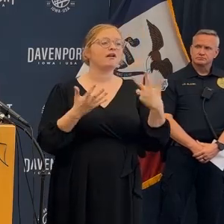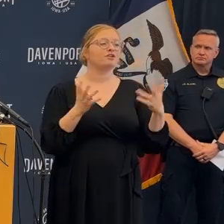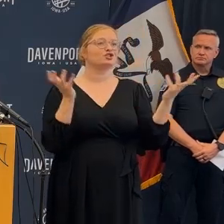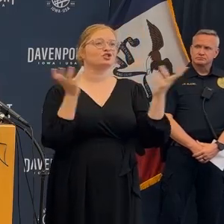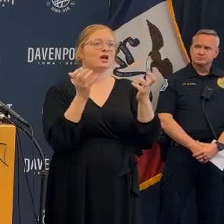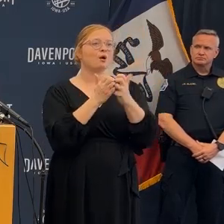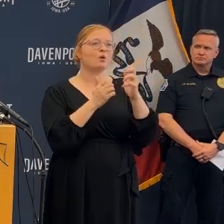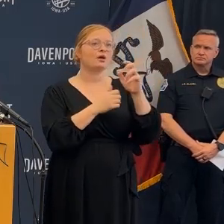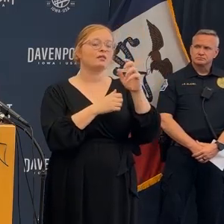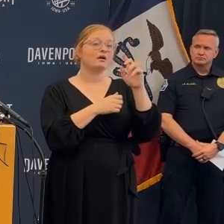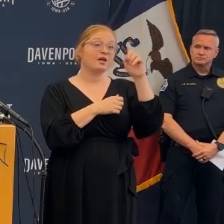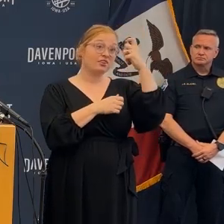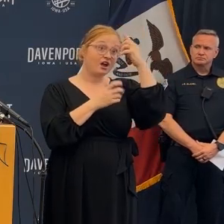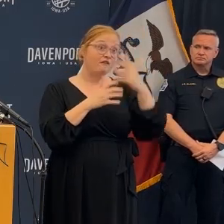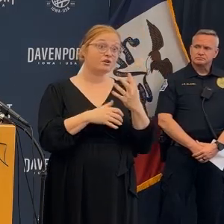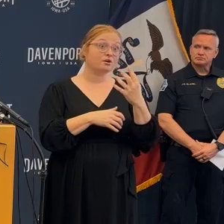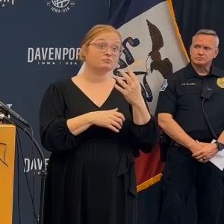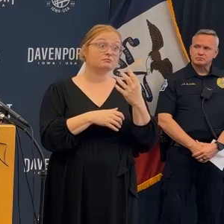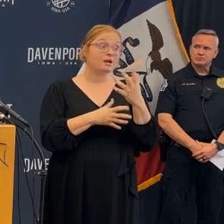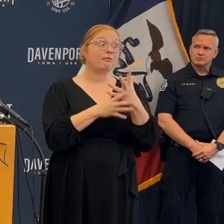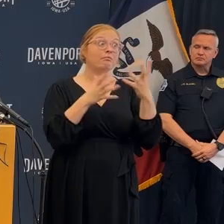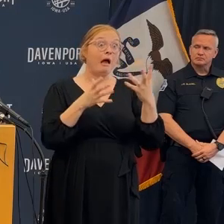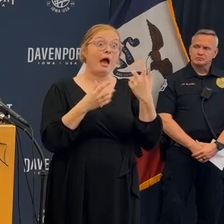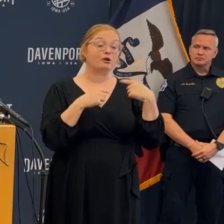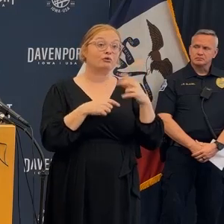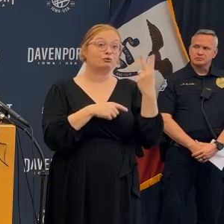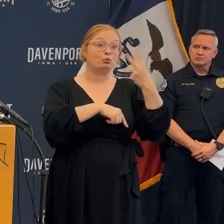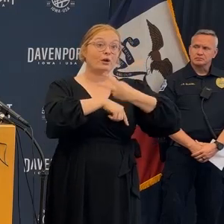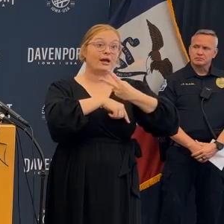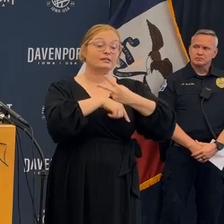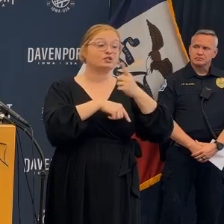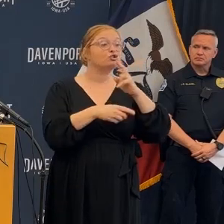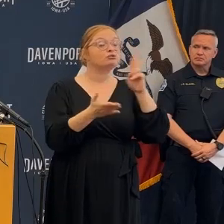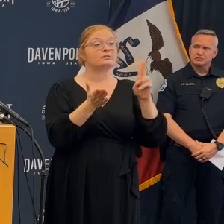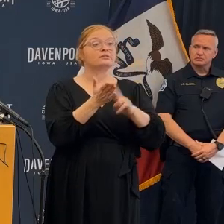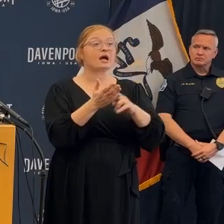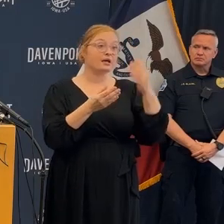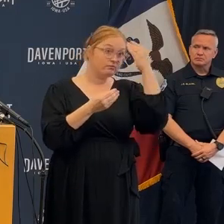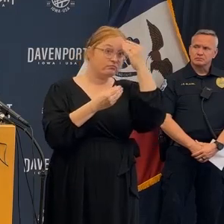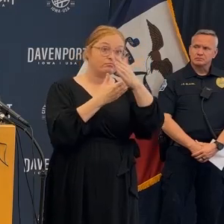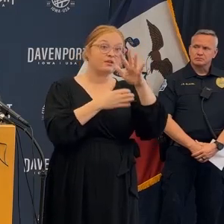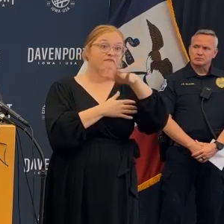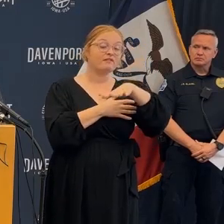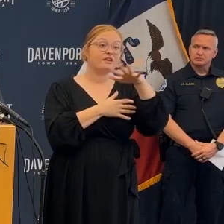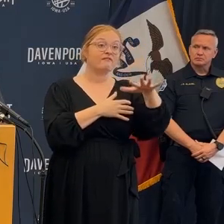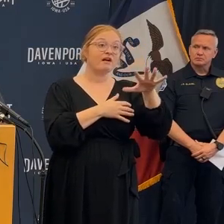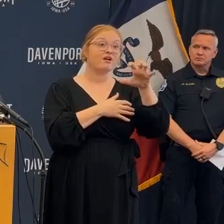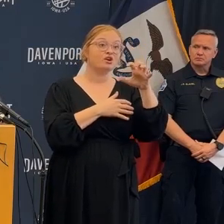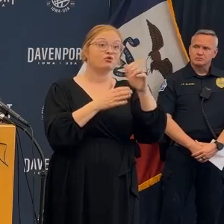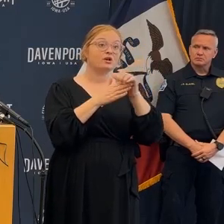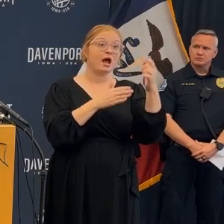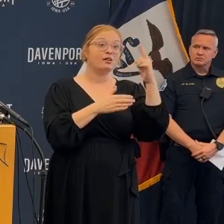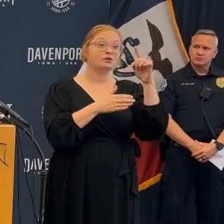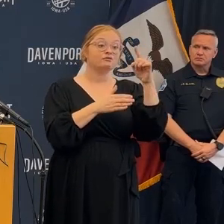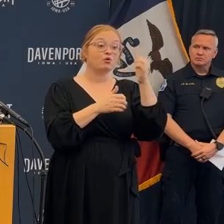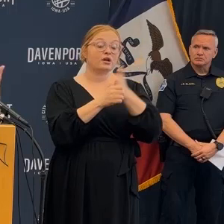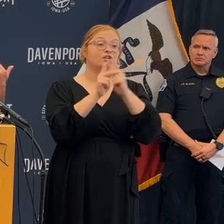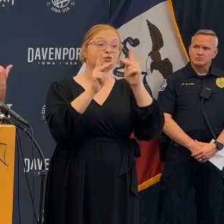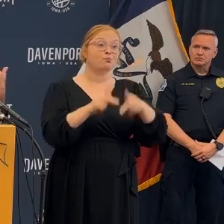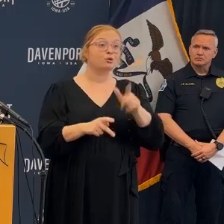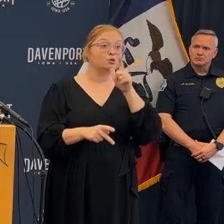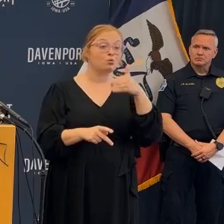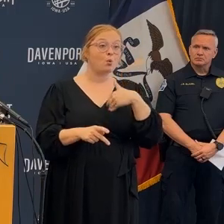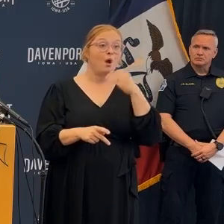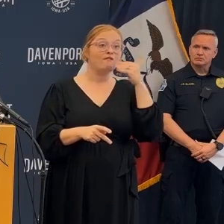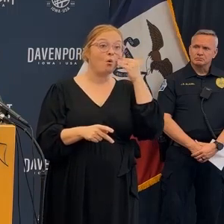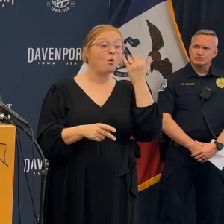legislatures our congressman I'm sorry congresswoman senators I've talked to the governor four times in the last two